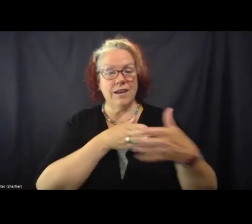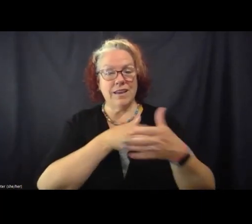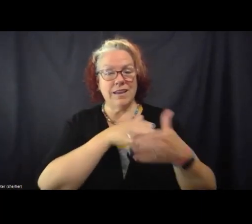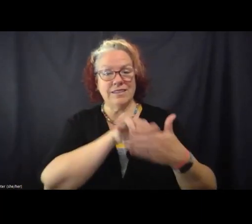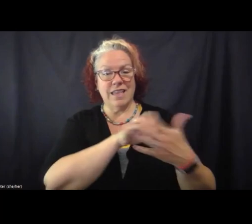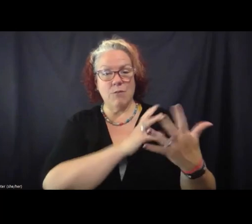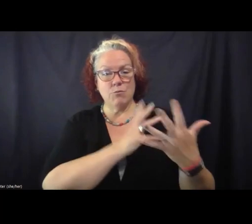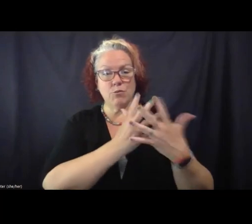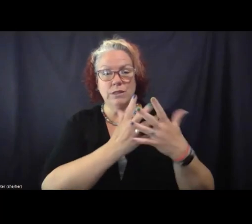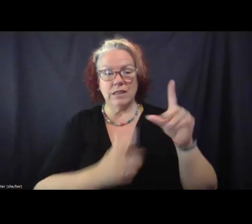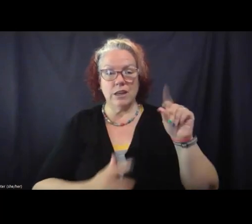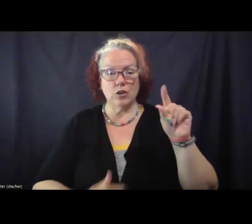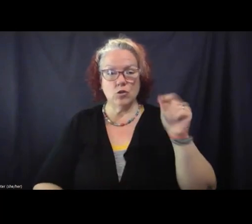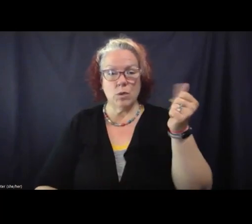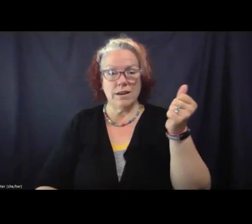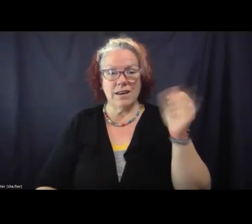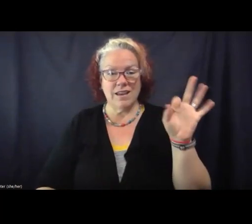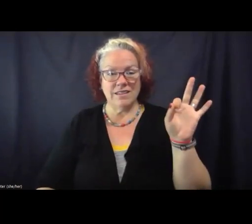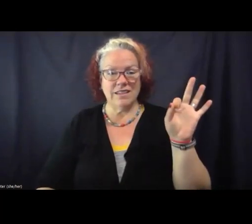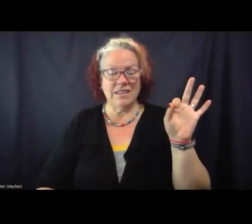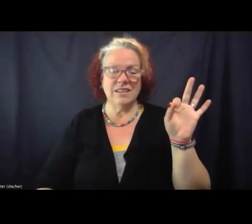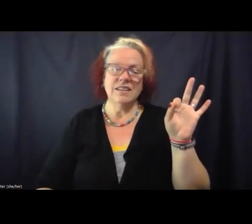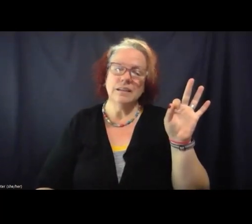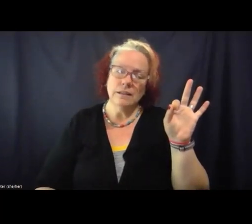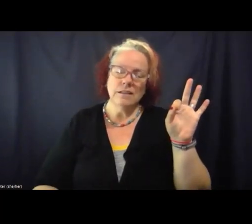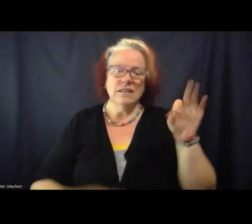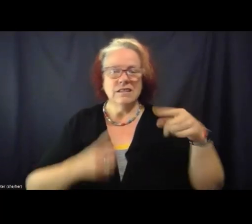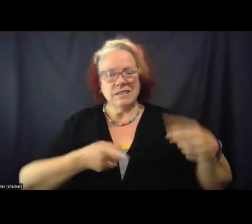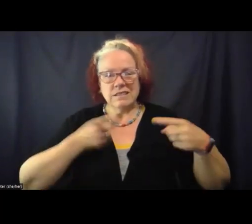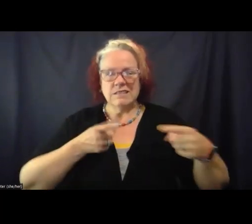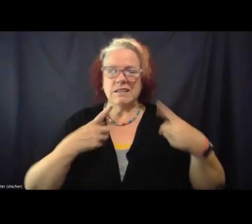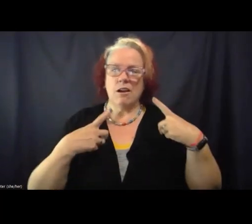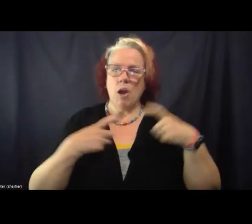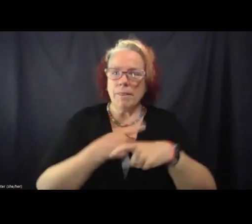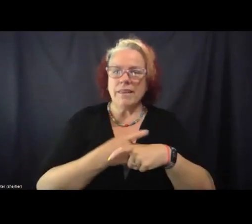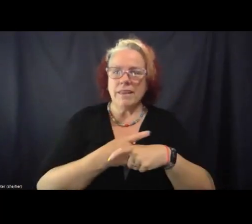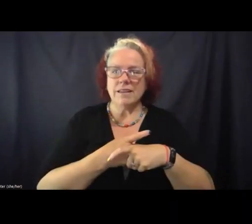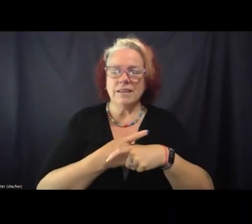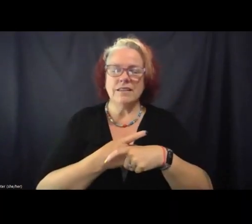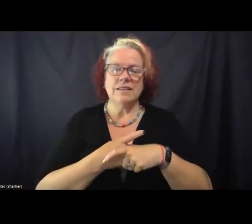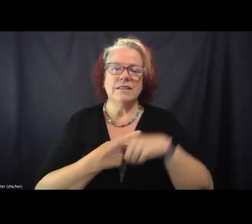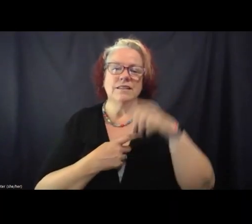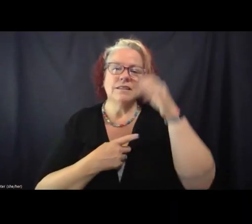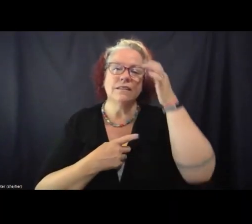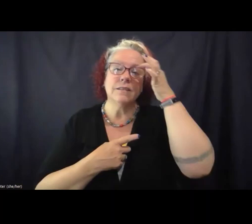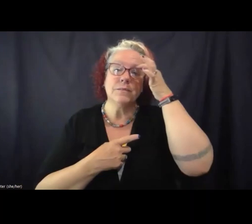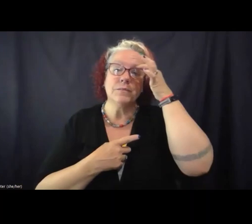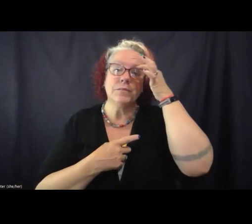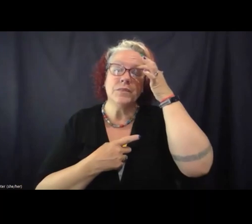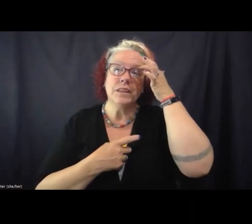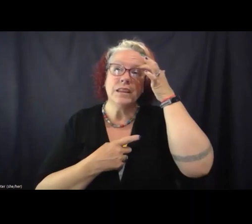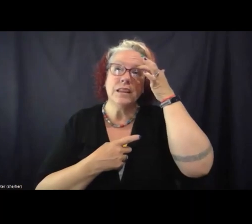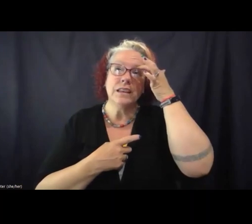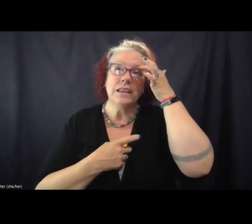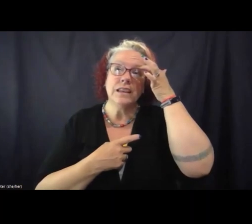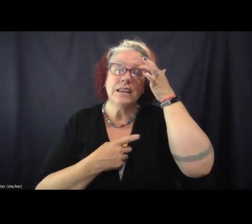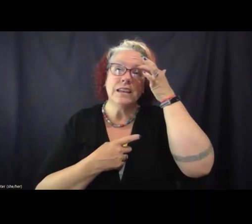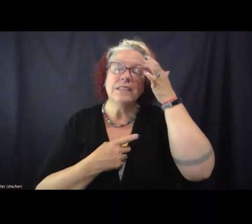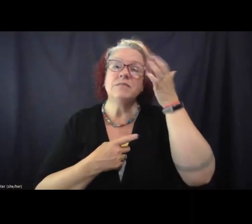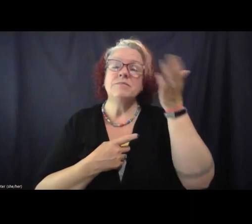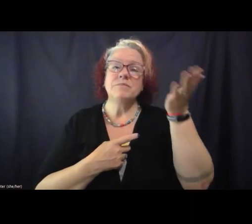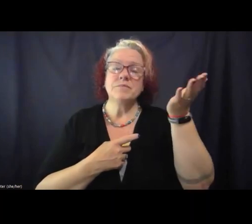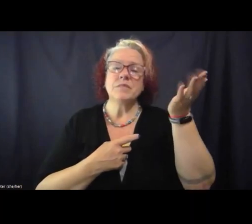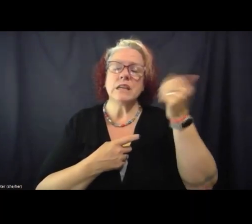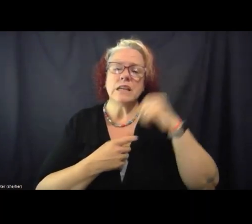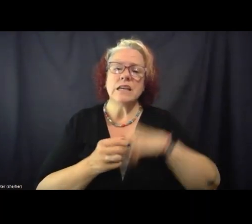2019 is a bit fraught and complicated as it's, as it